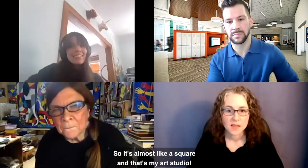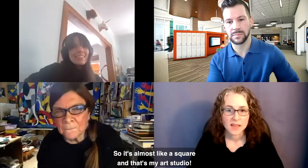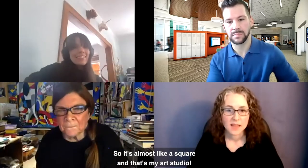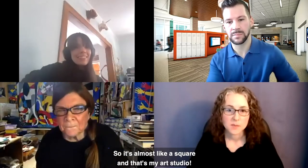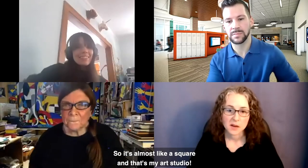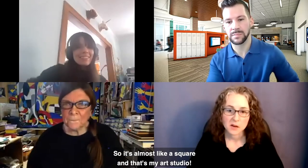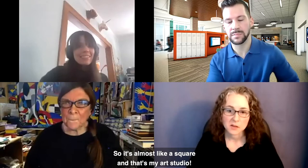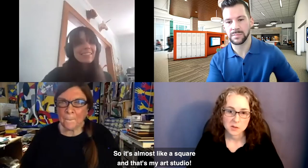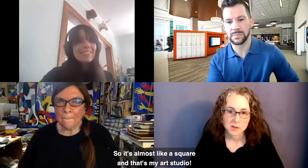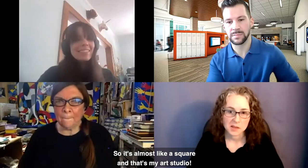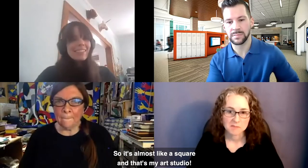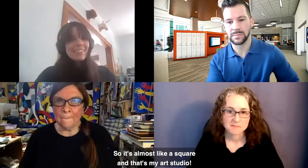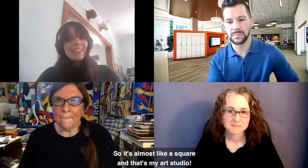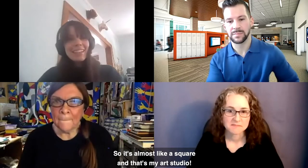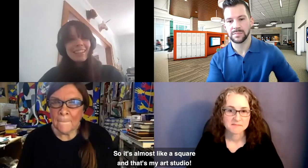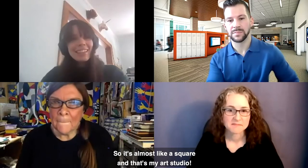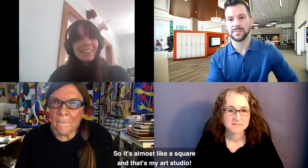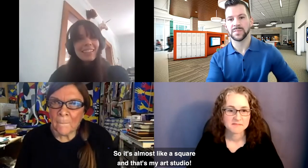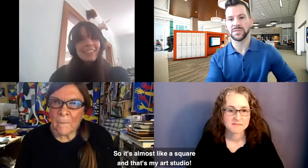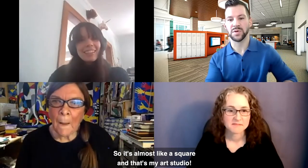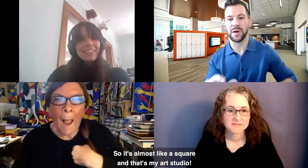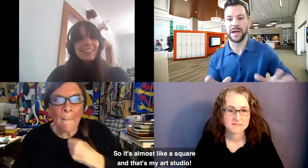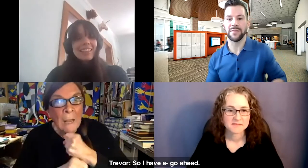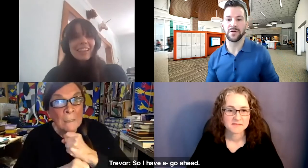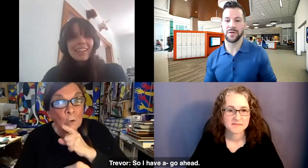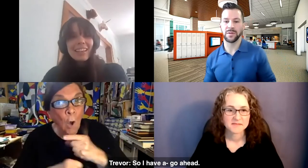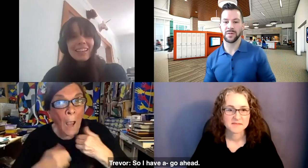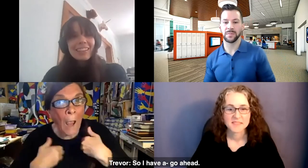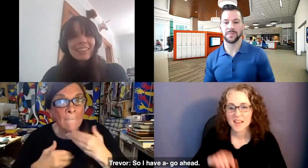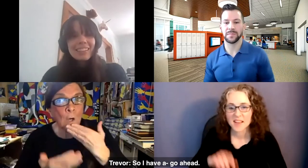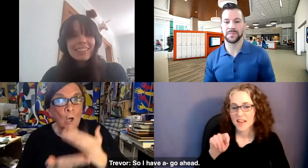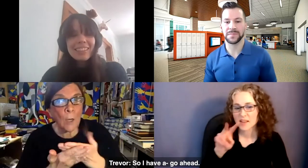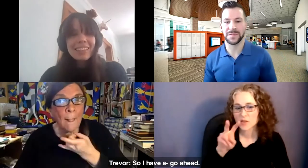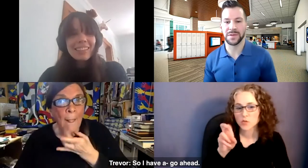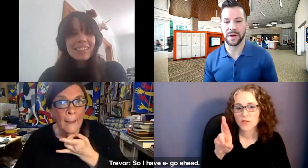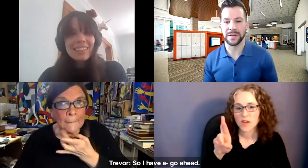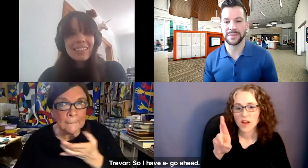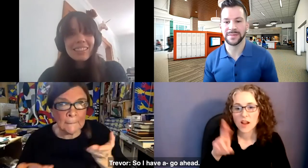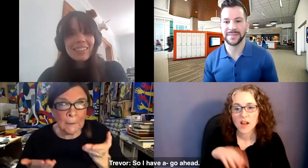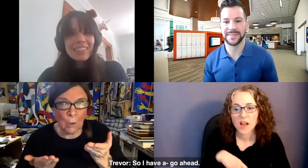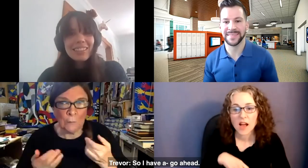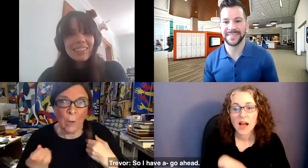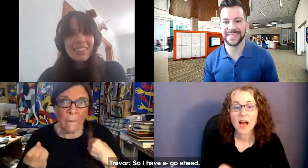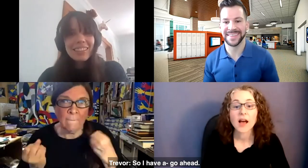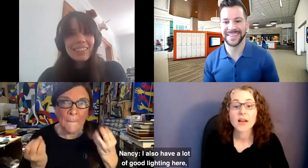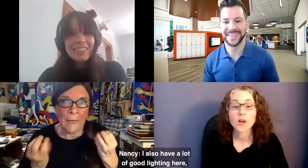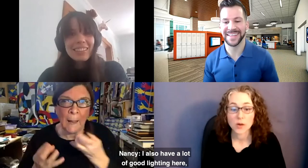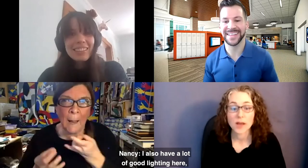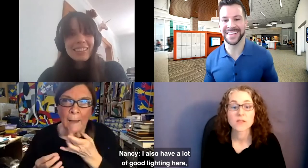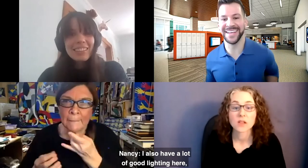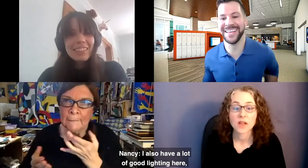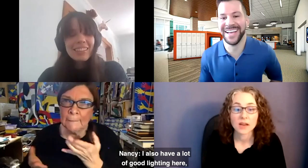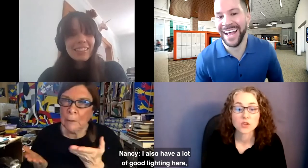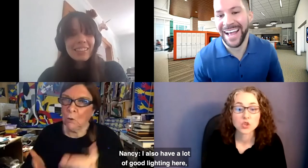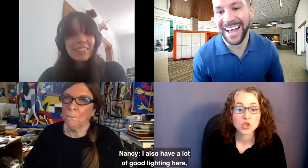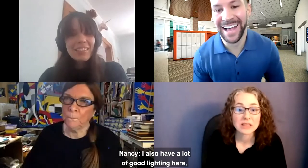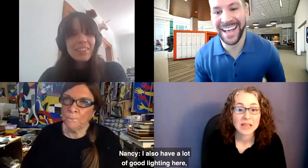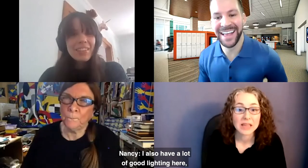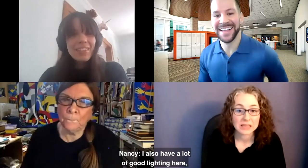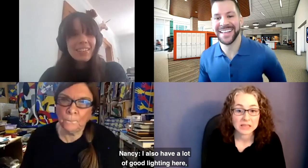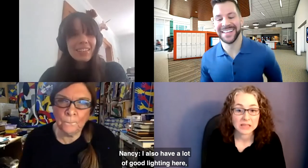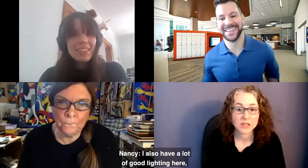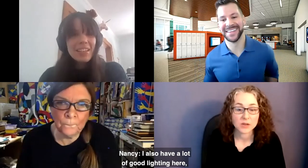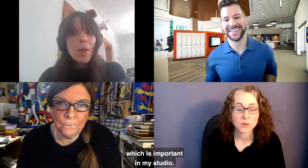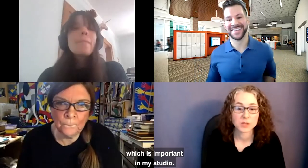And that's my art studio. Trevor begins speaking. So I have a, go ahead. Nancy continues. also have a lot of good